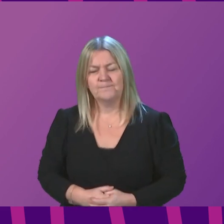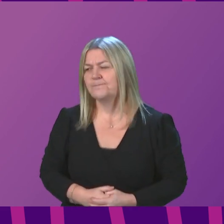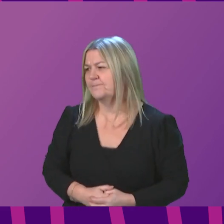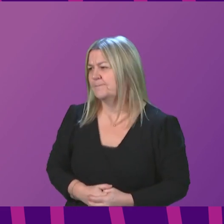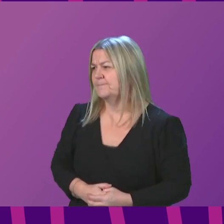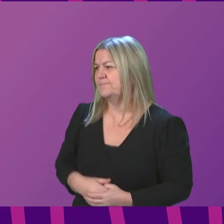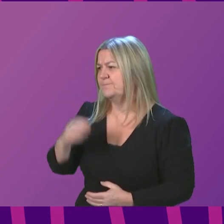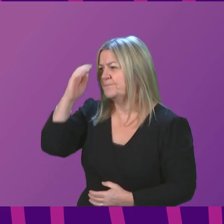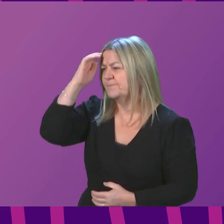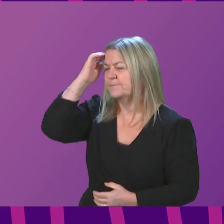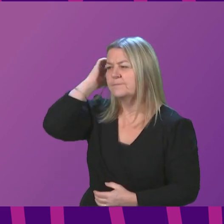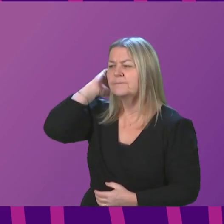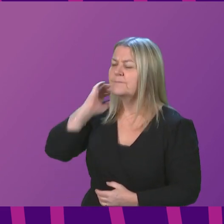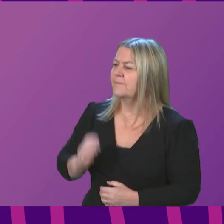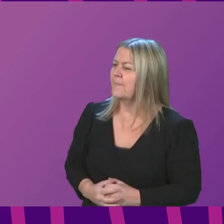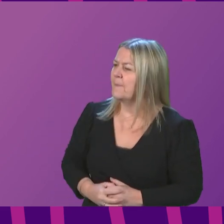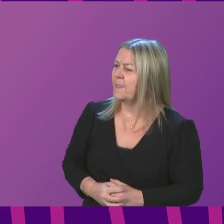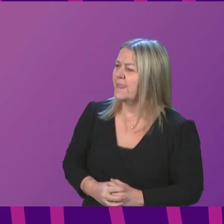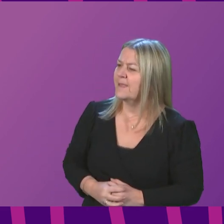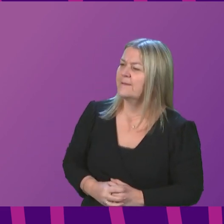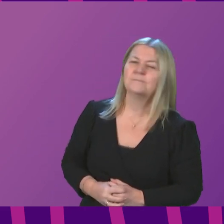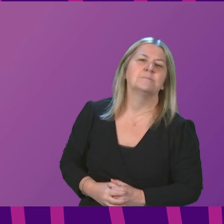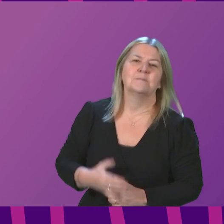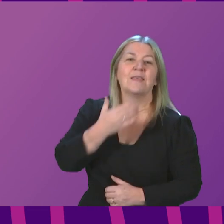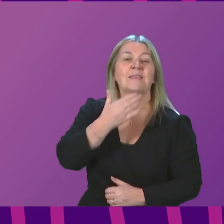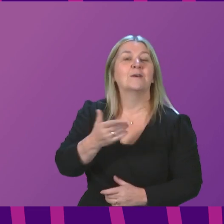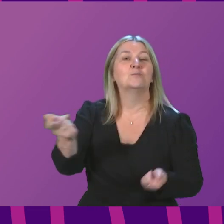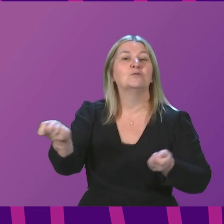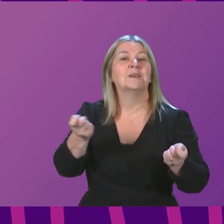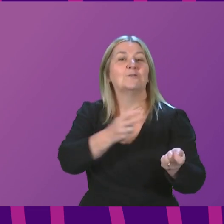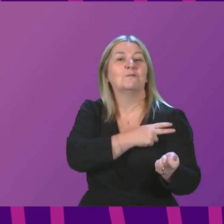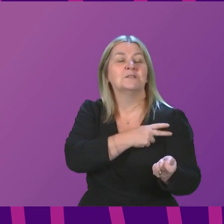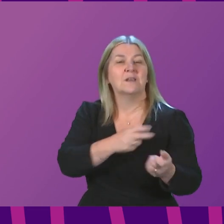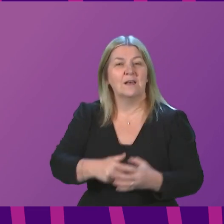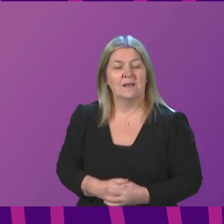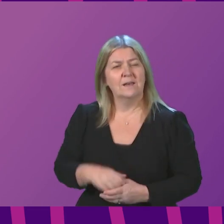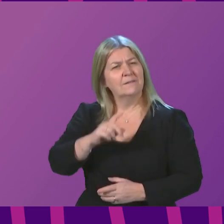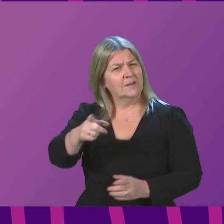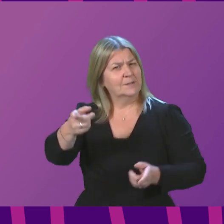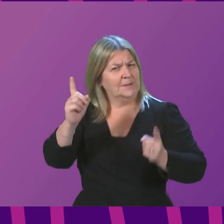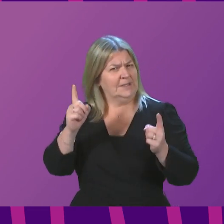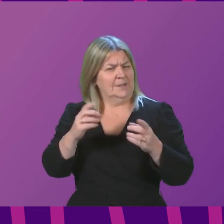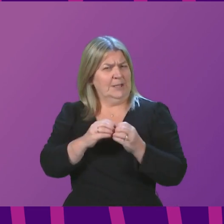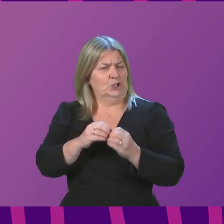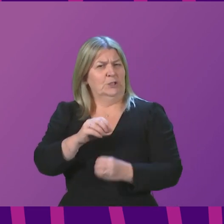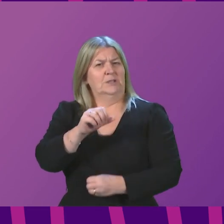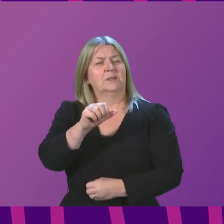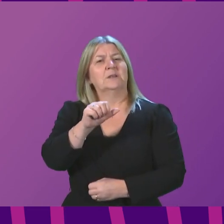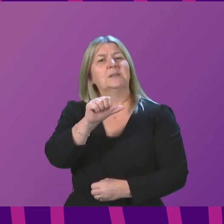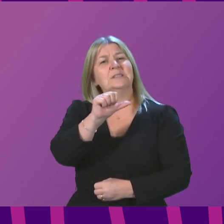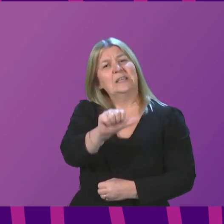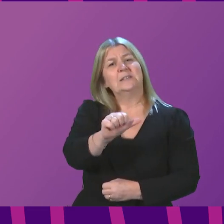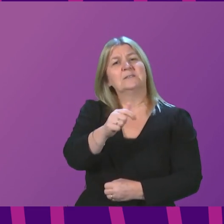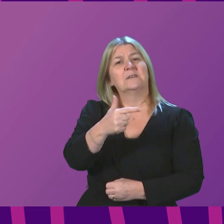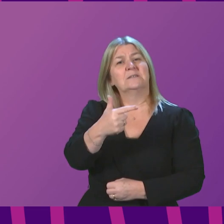The Prime Minister said that there were 679